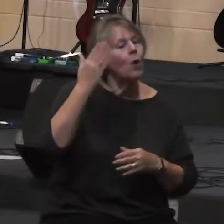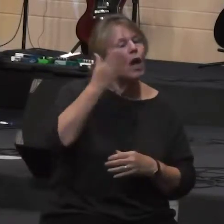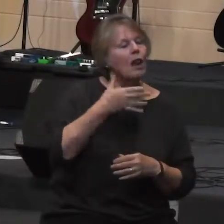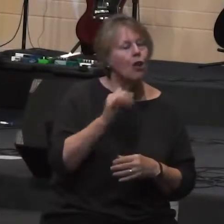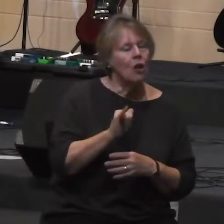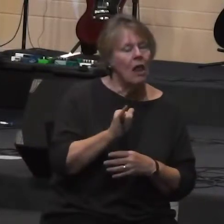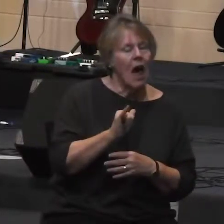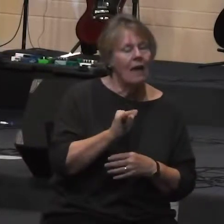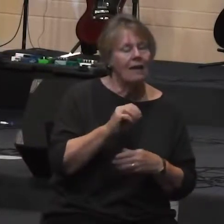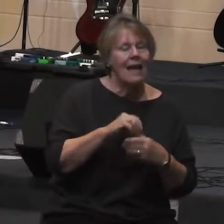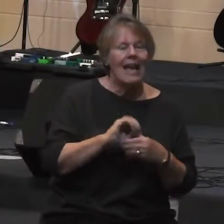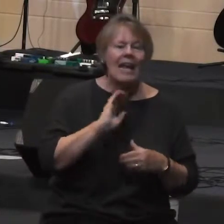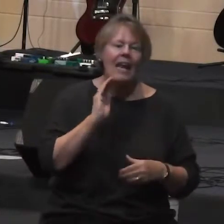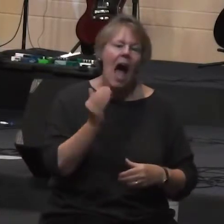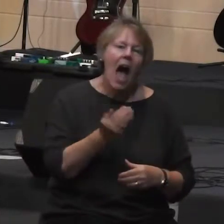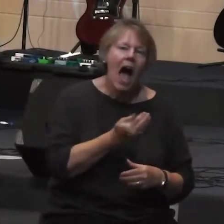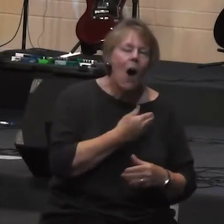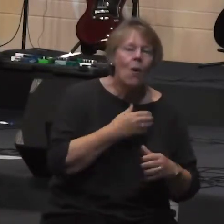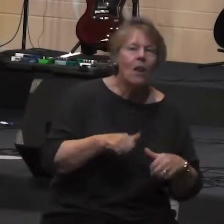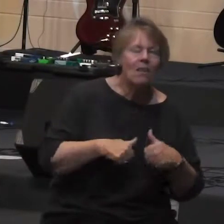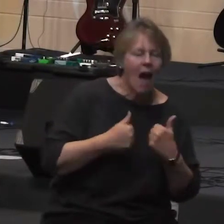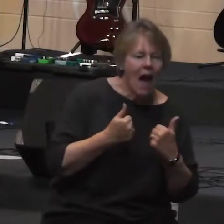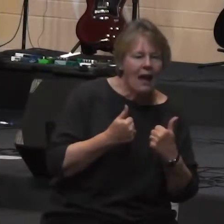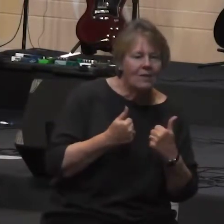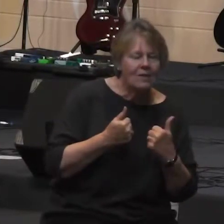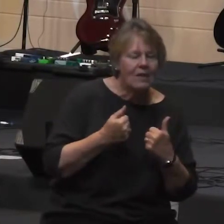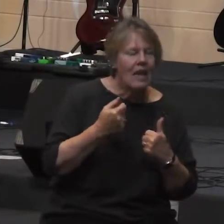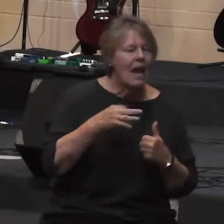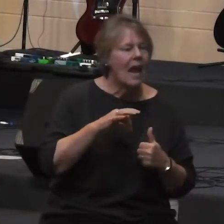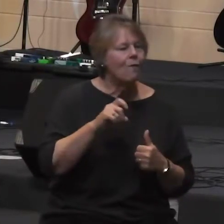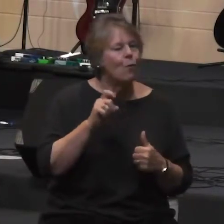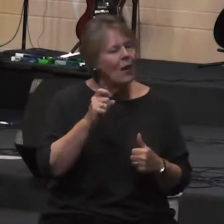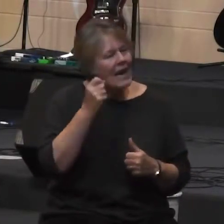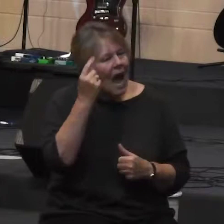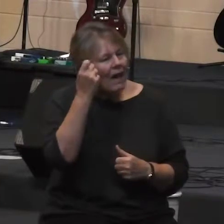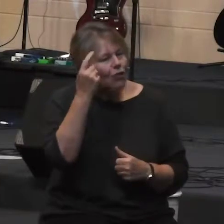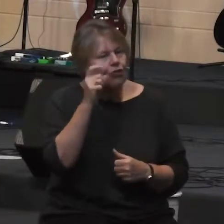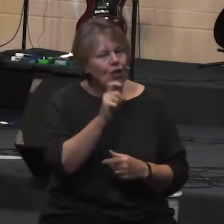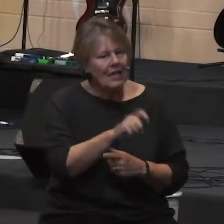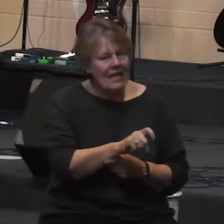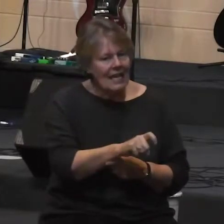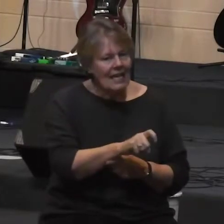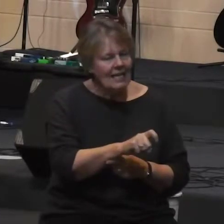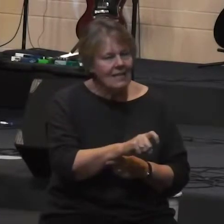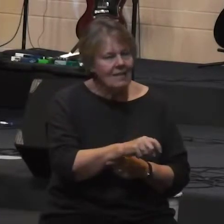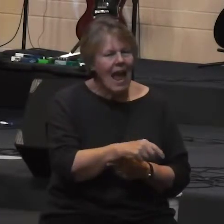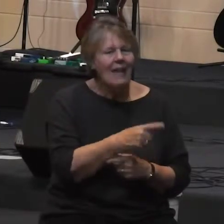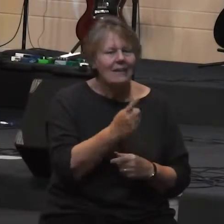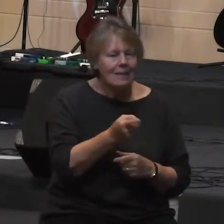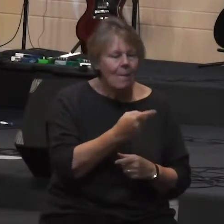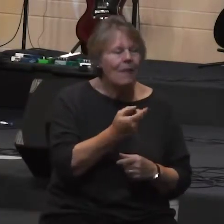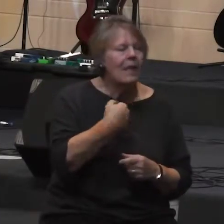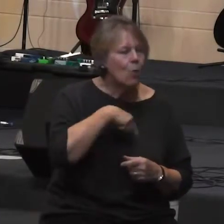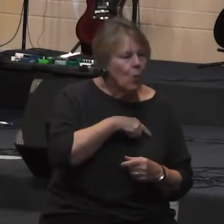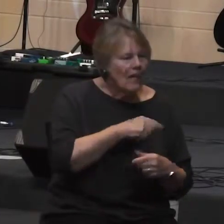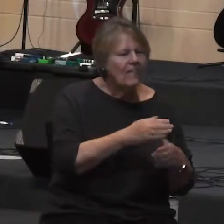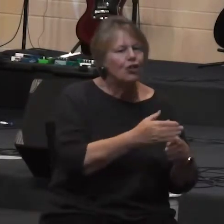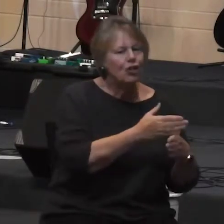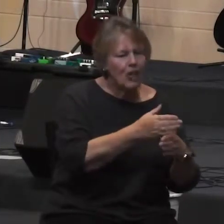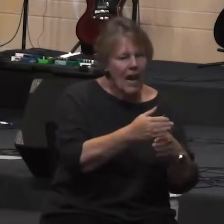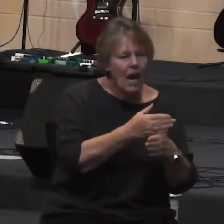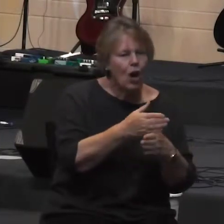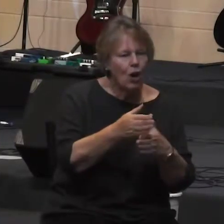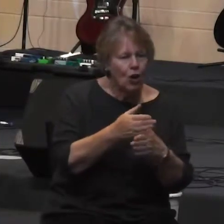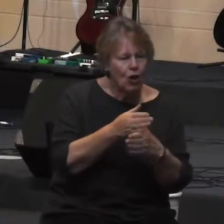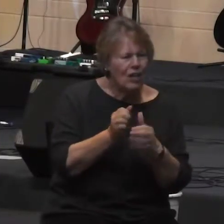our shared mind if we understood needs as primarily something we shared together